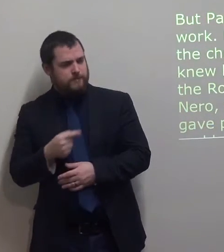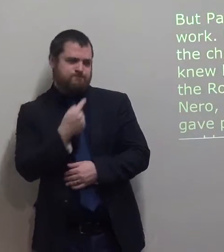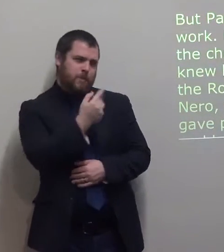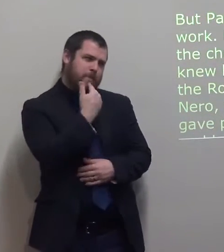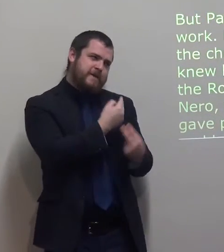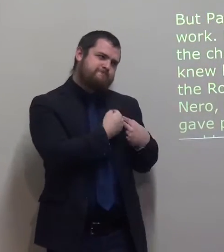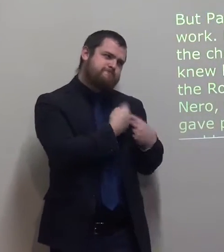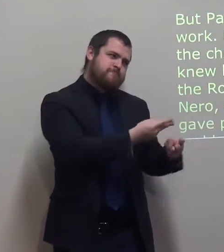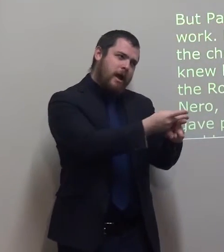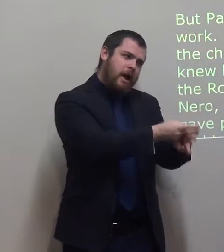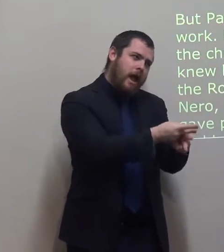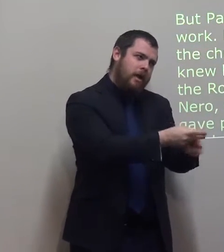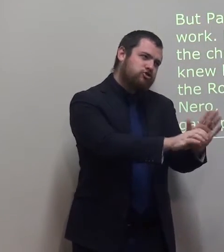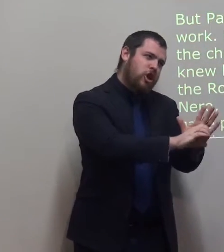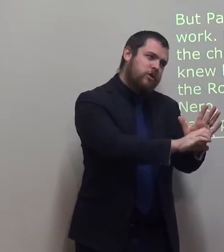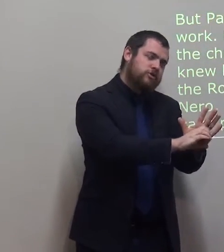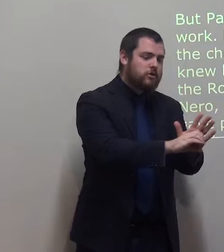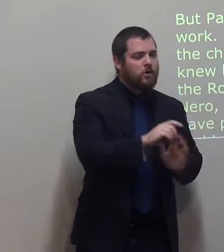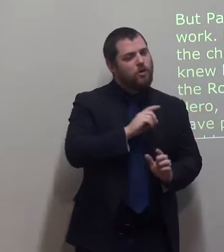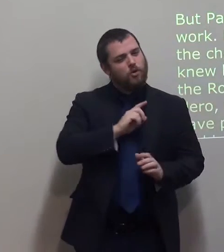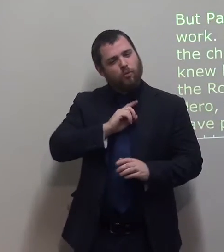He knew the Roman emperor and records the king.